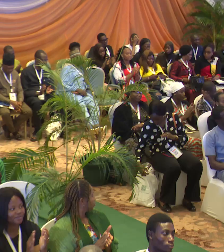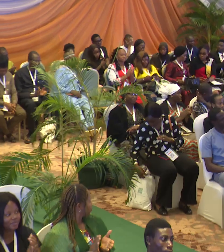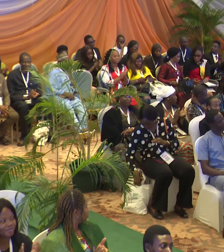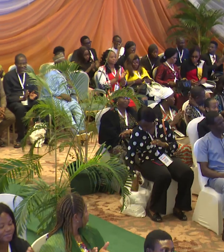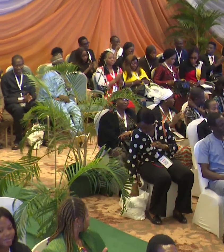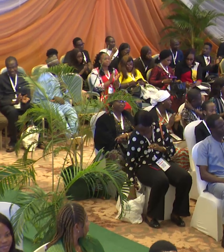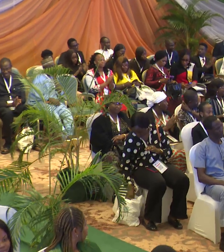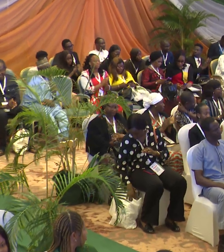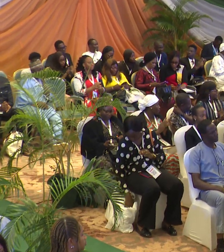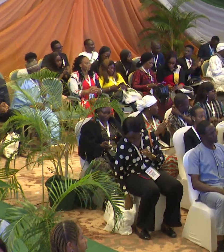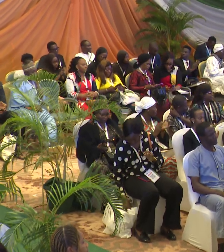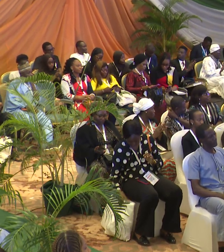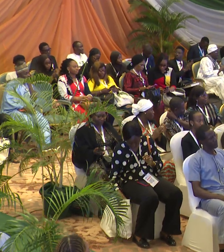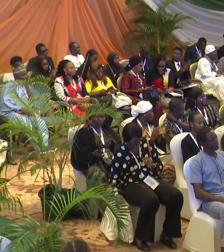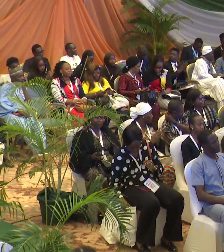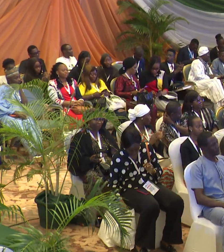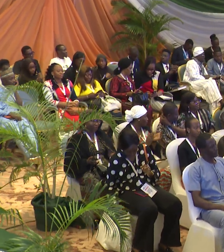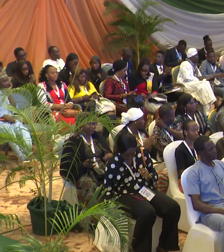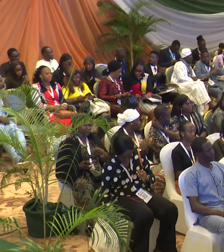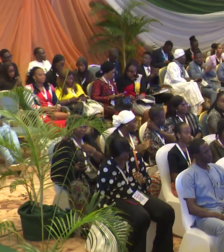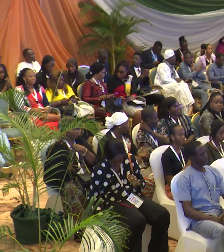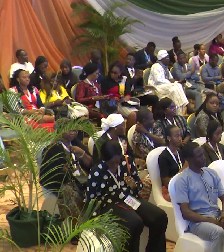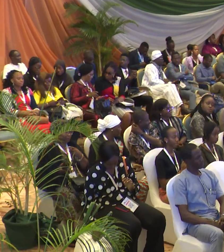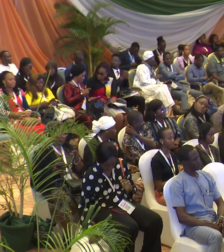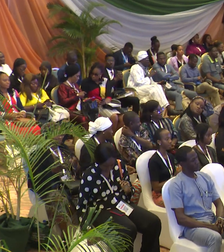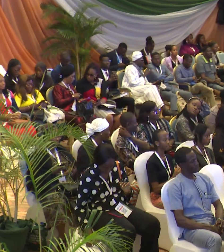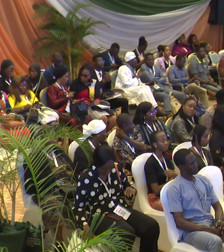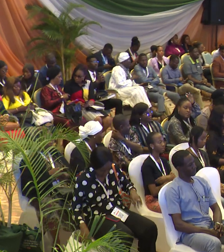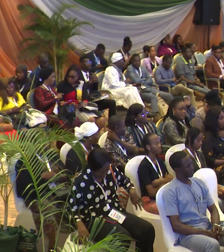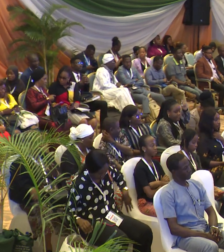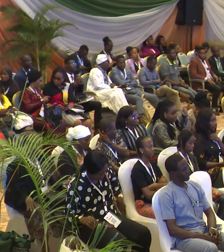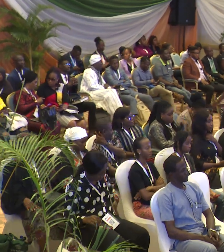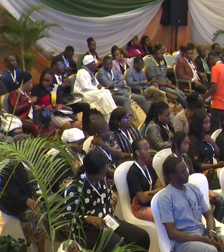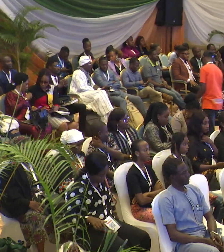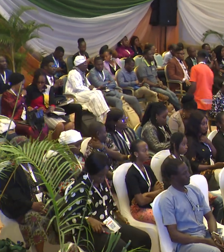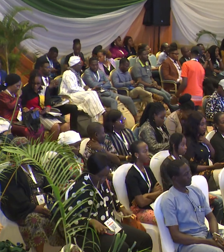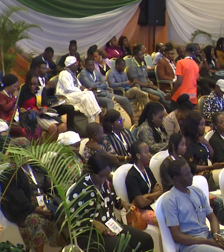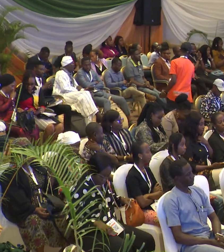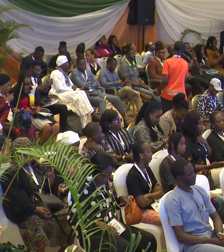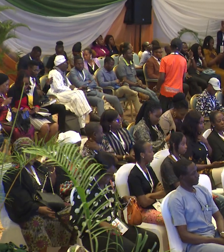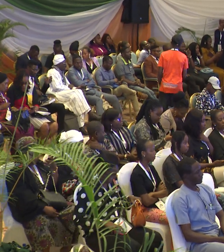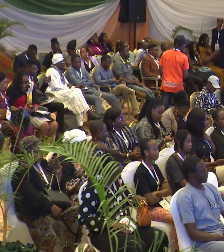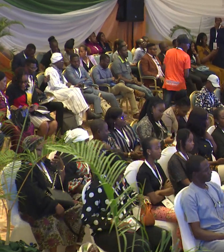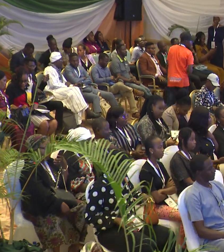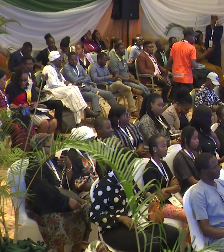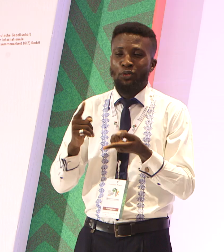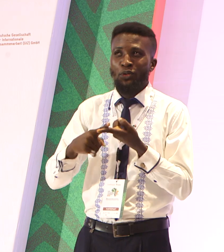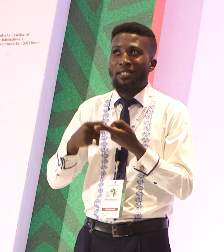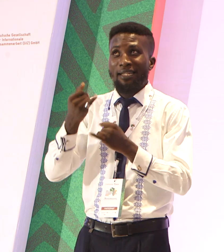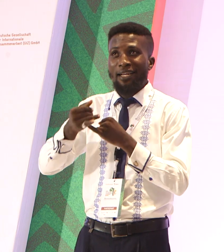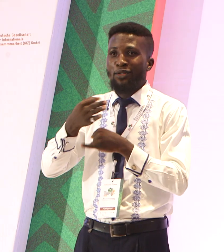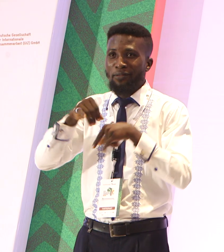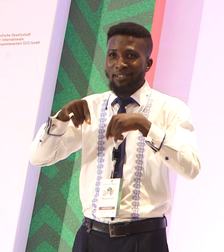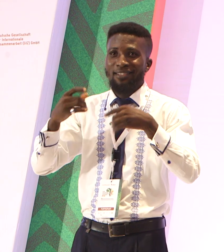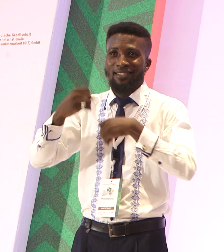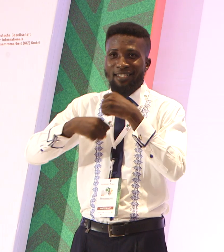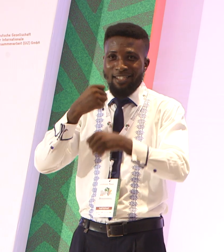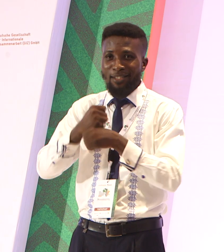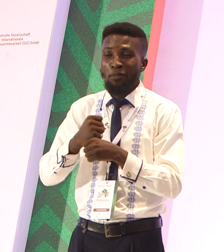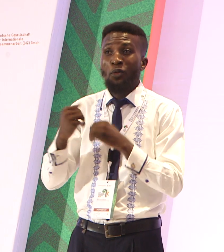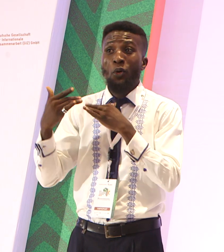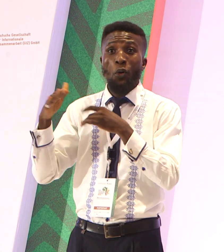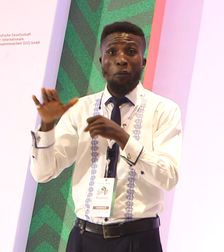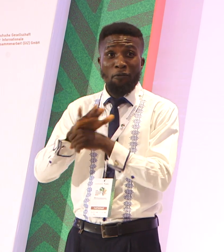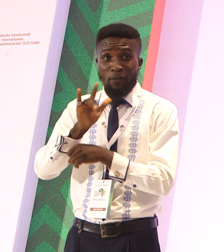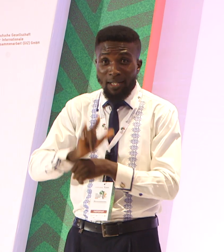Thank you all. And on that note, that brings us to the end of this year's conference. Hopefully, we pray that. May we get to